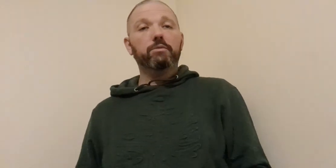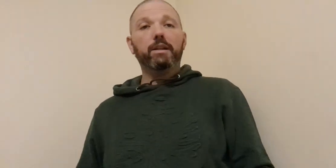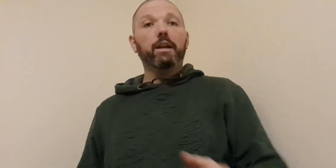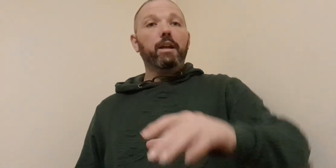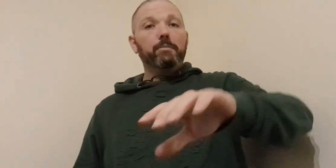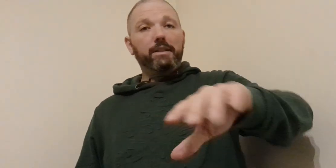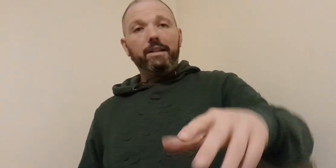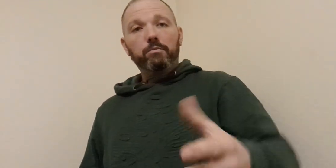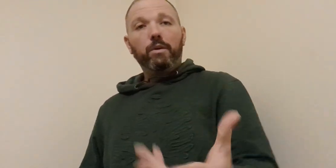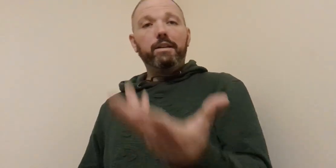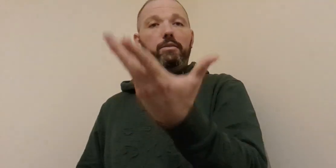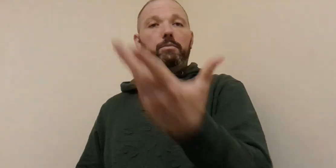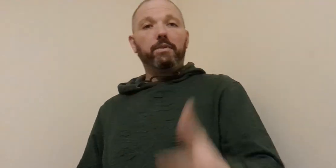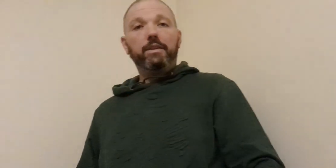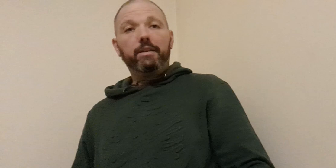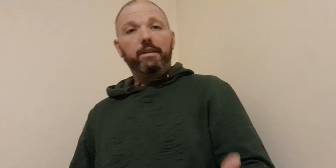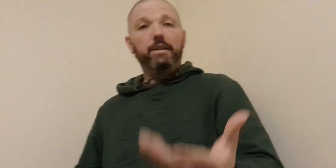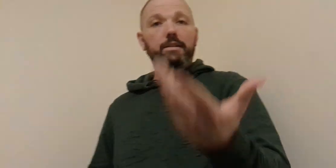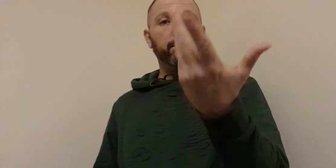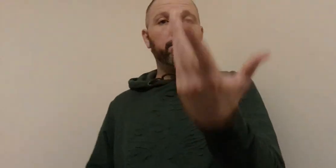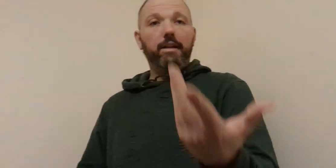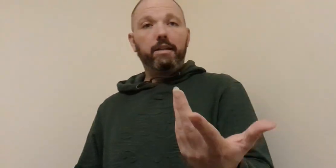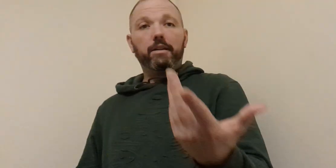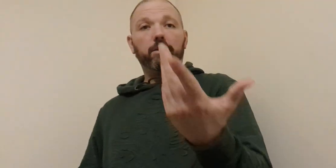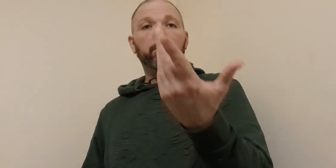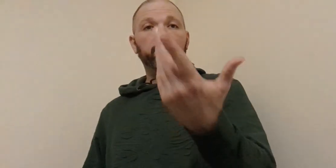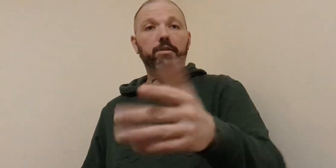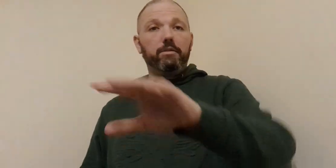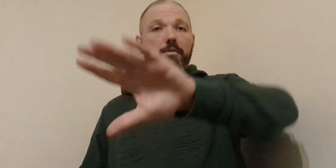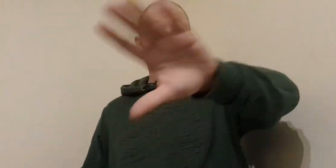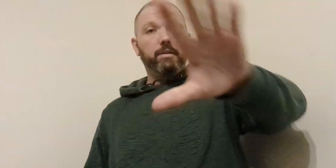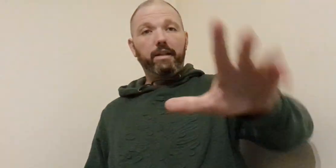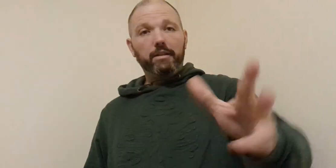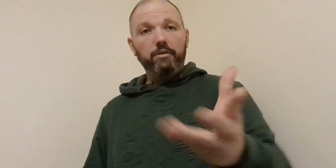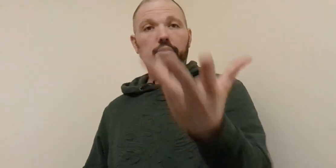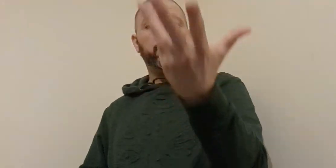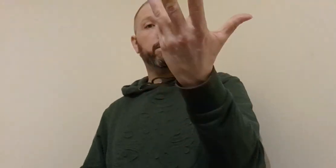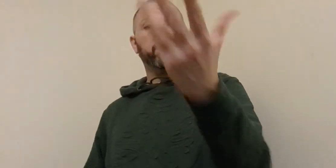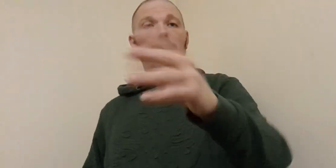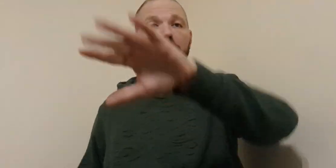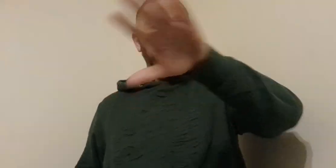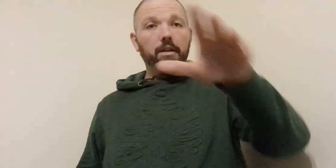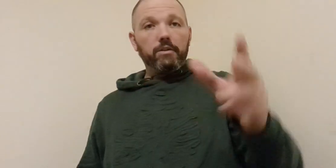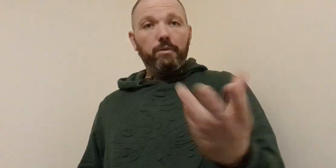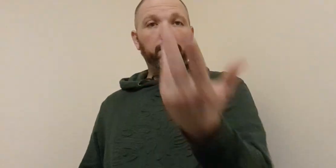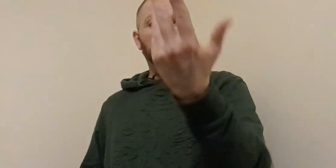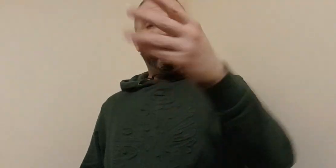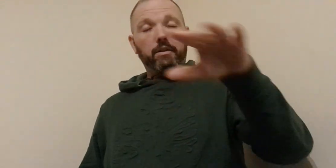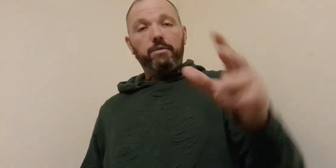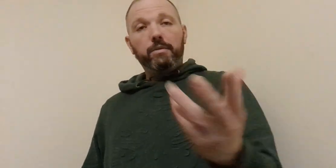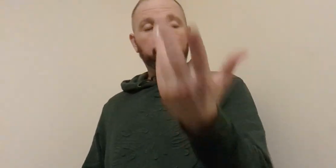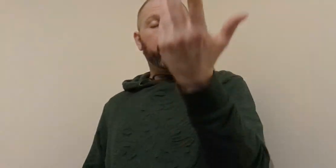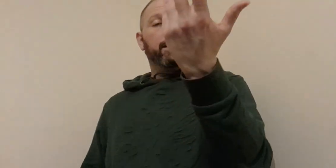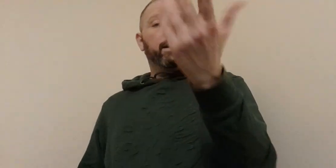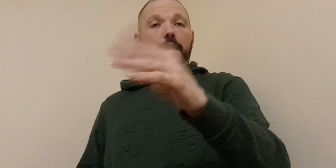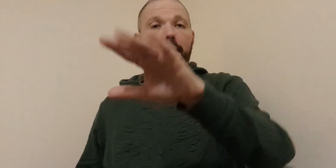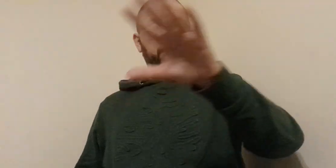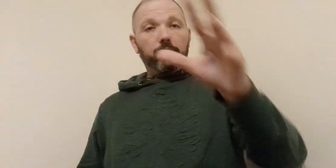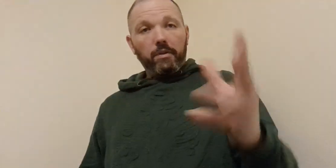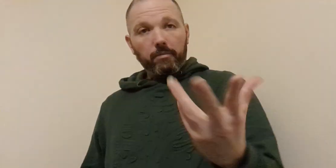as well but that's one of the the things like that occurs like go with playing like go chuan zang chuan or chun and you're